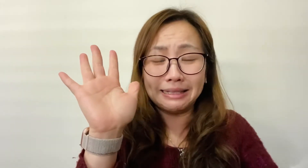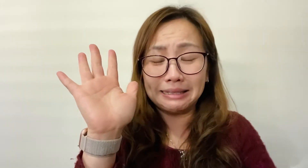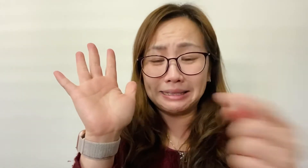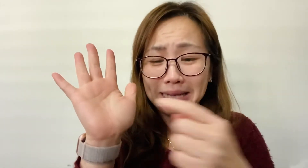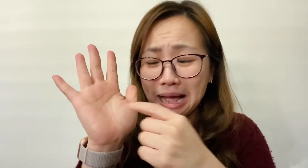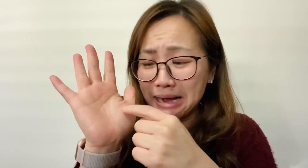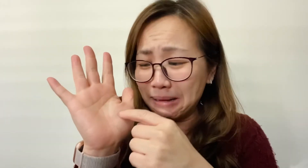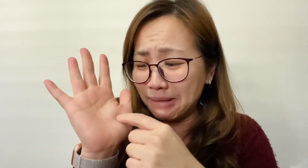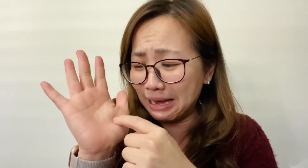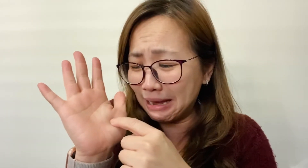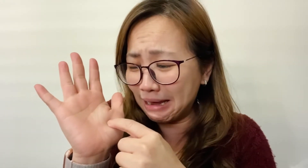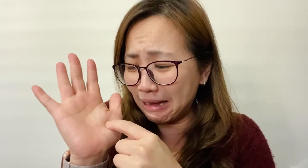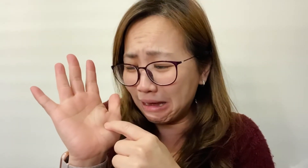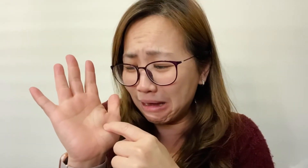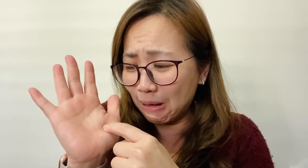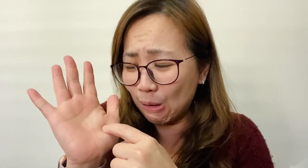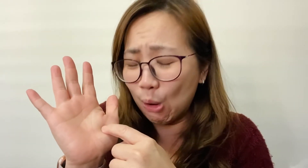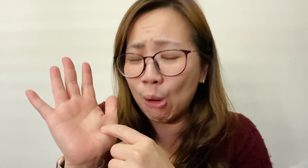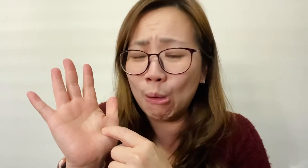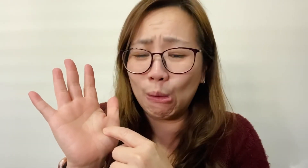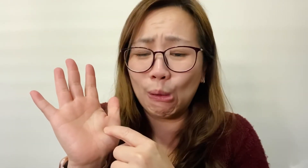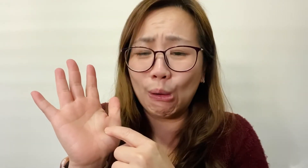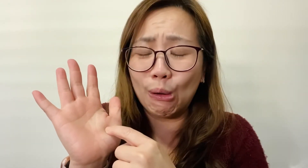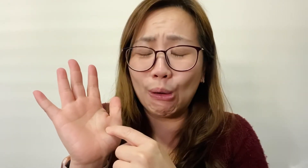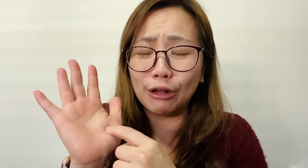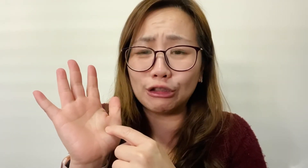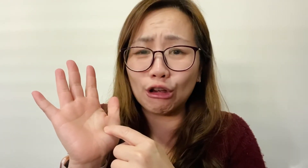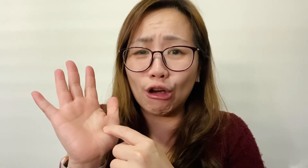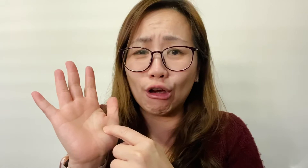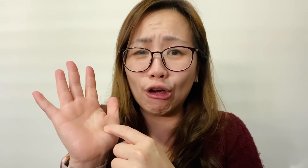stung me. Oh, it hurts.